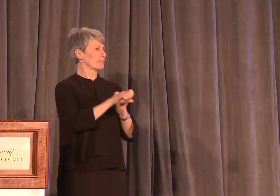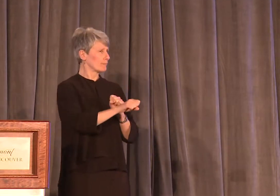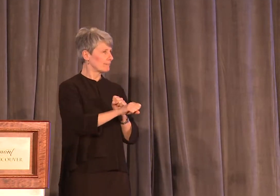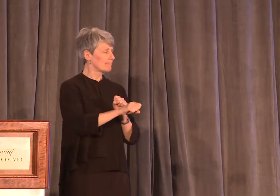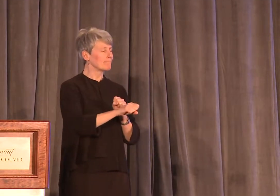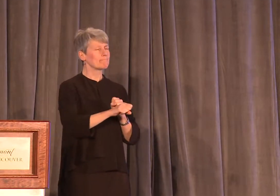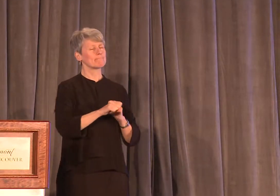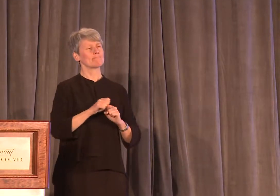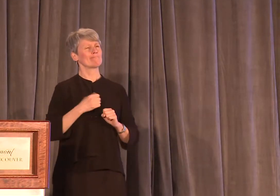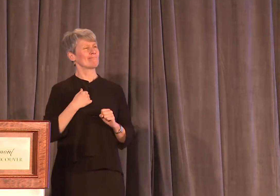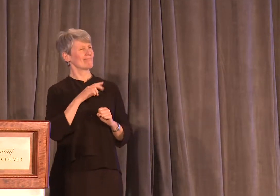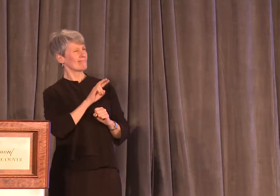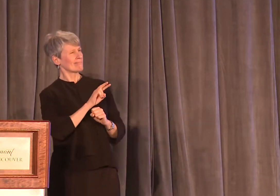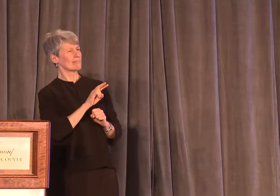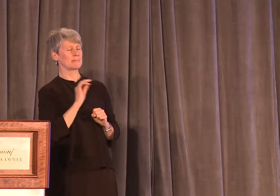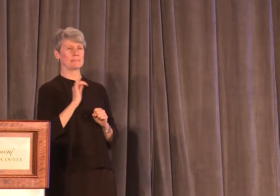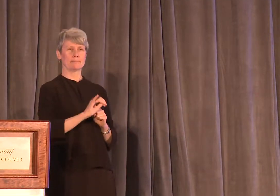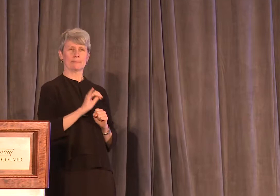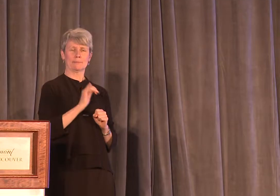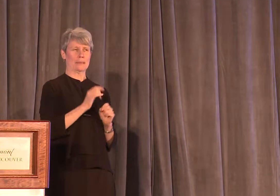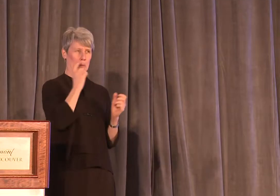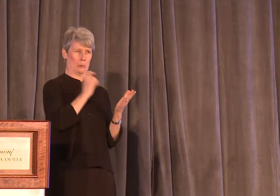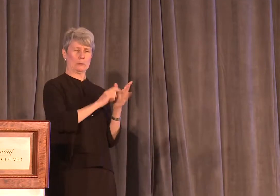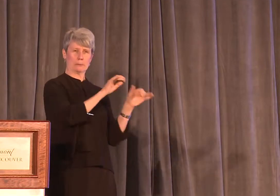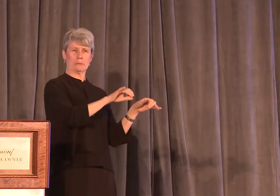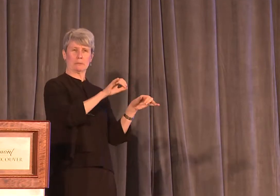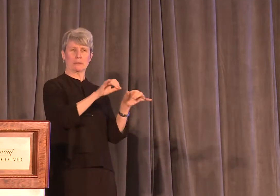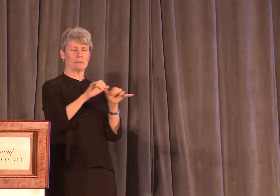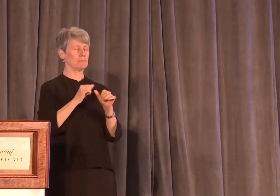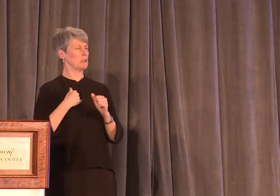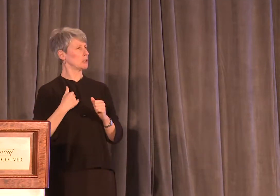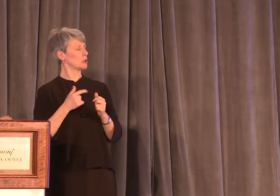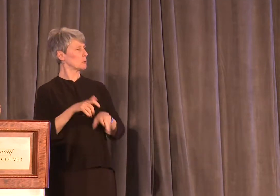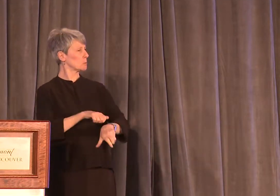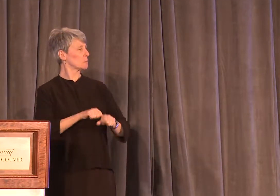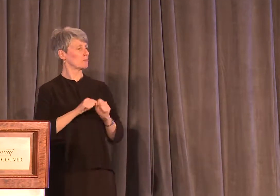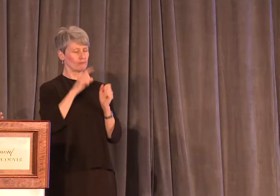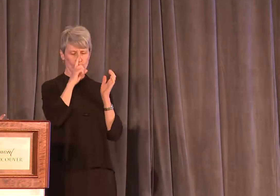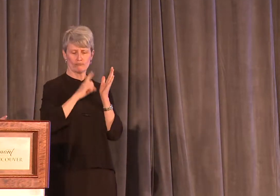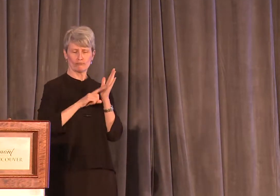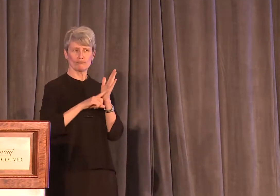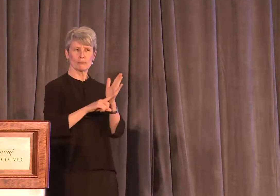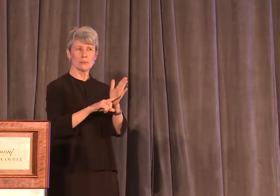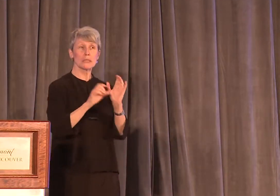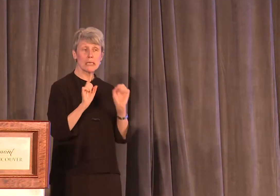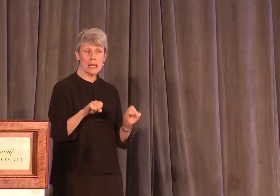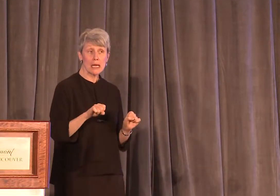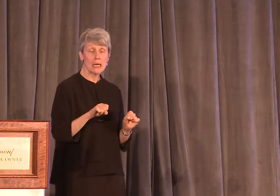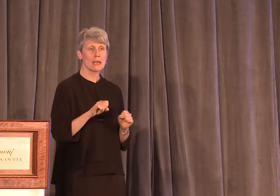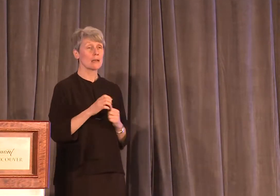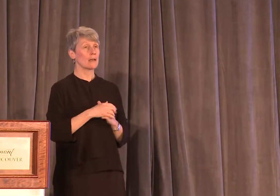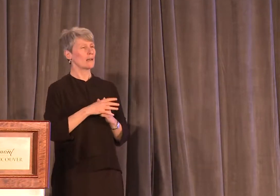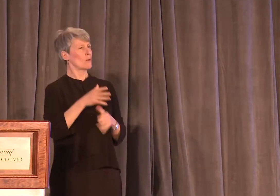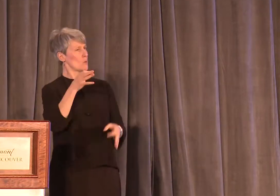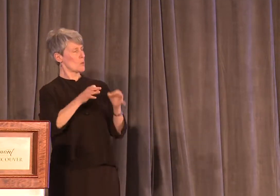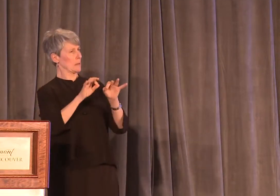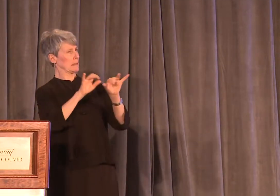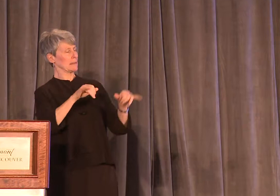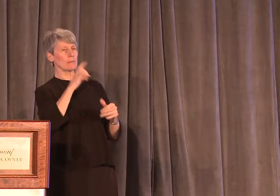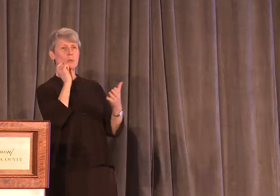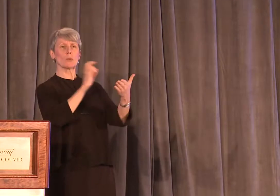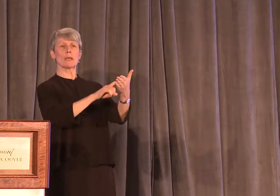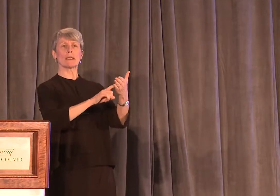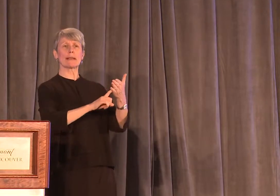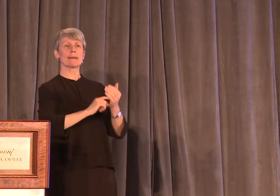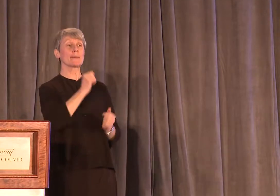if there was something I could take on from an investigative standpoint in this area. Because the idea that the system is failing sexual assault victims